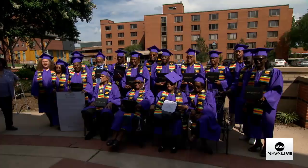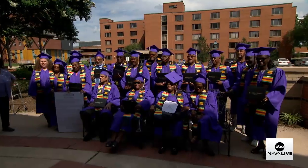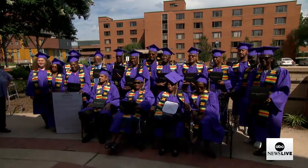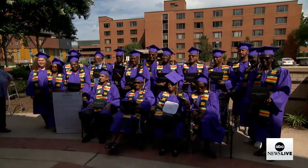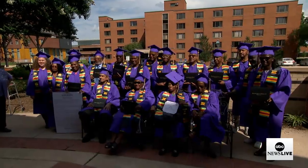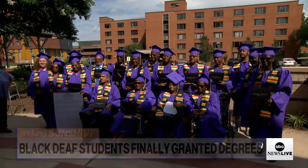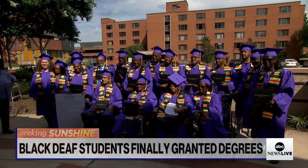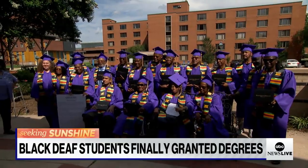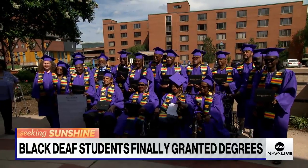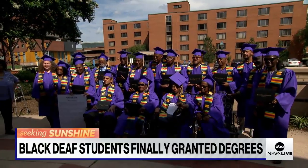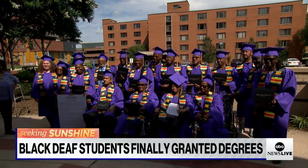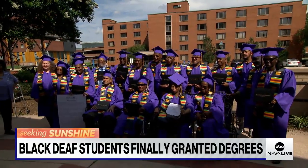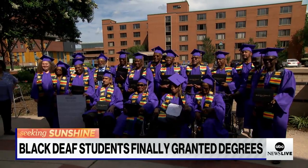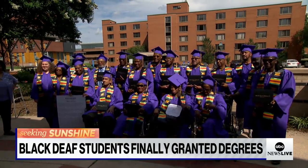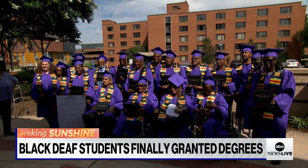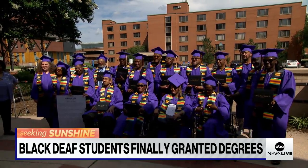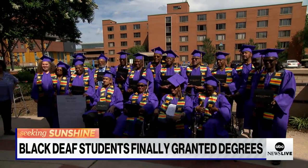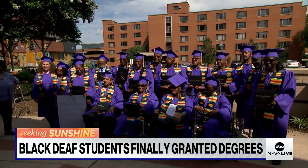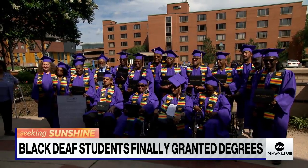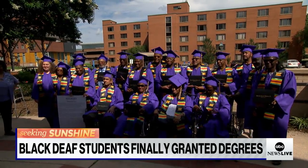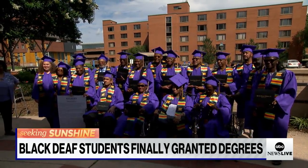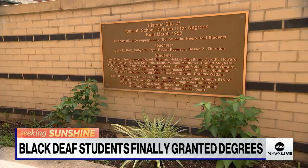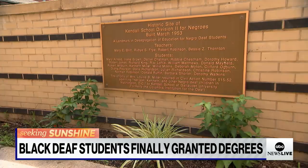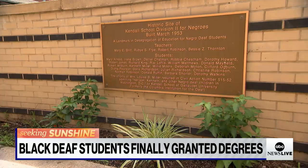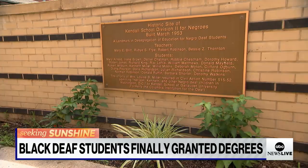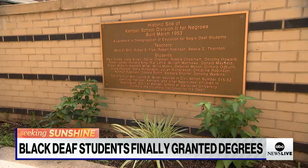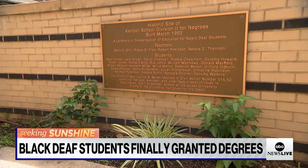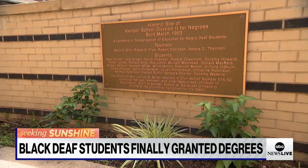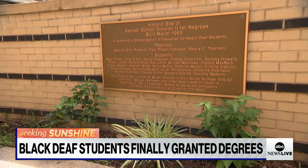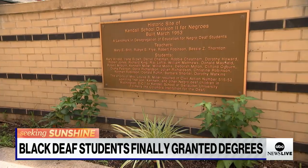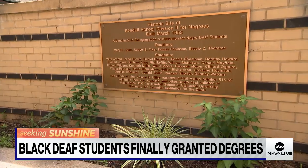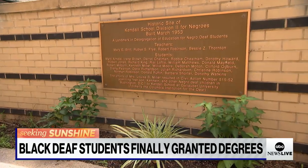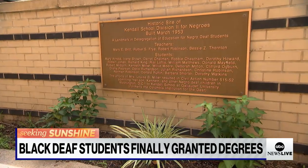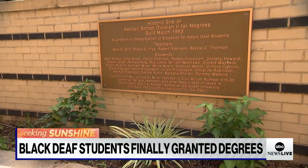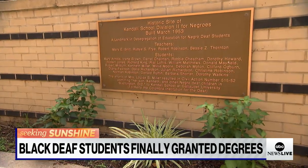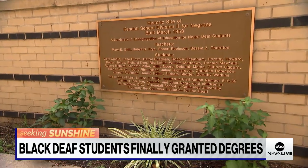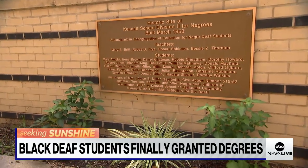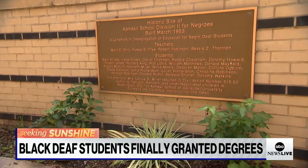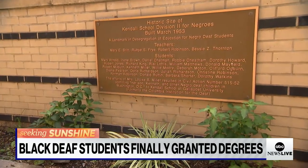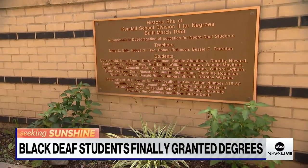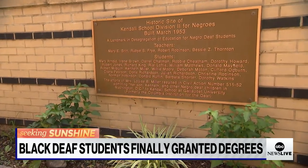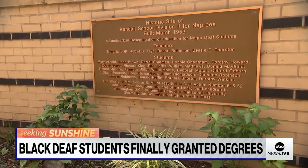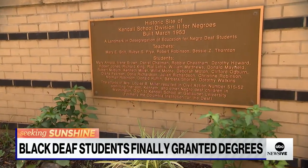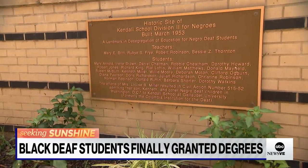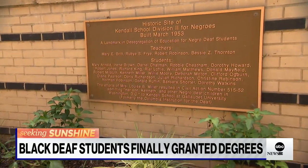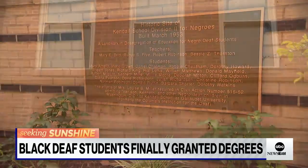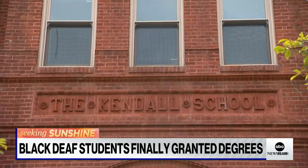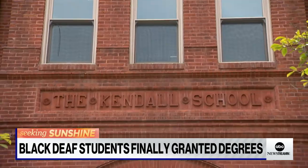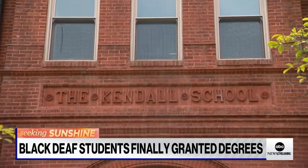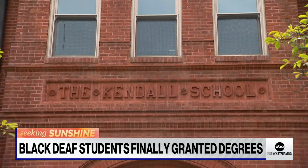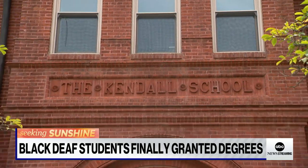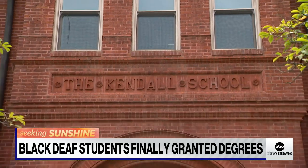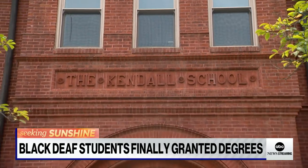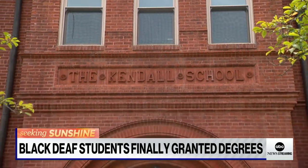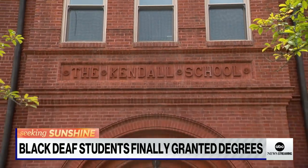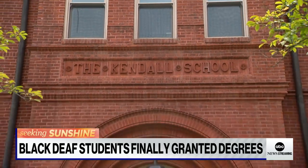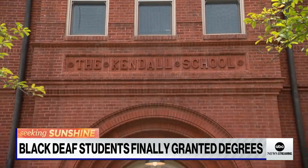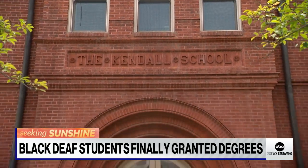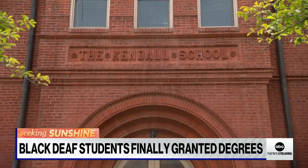are finally getting their high school diplomas for attending the Kendall School Division 2 for Negroes, a segregated private elementary